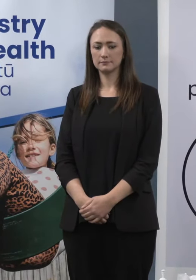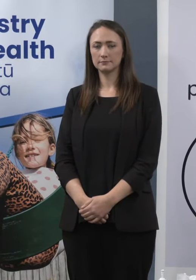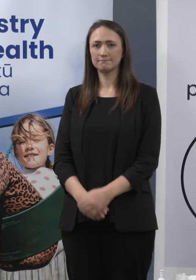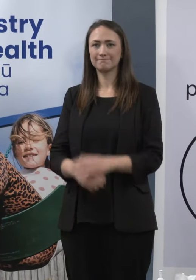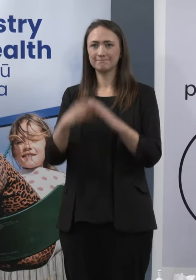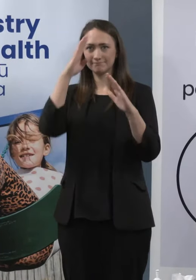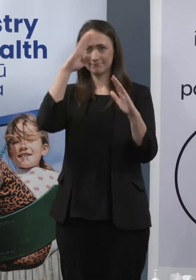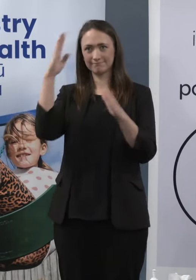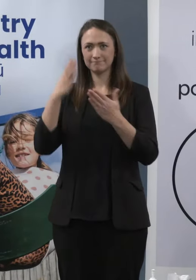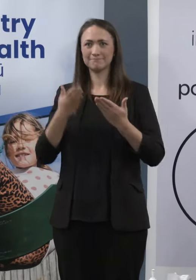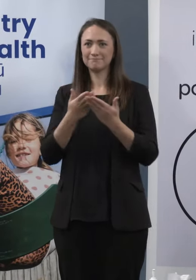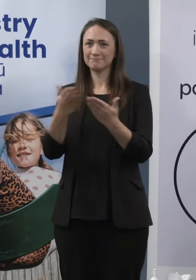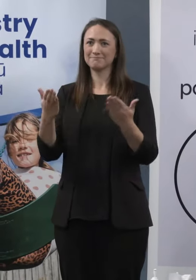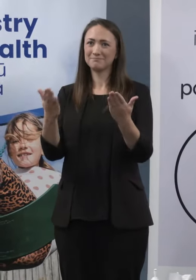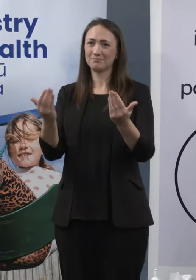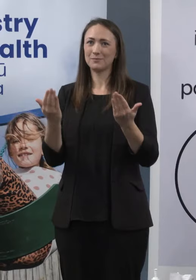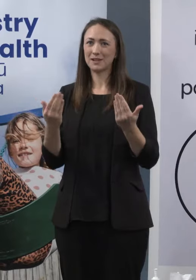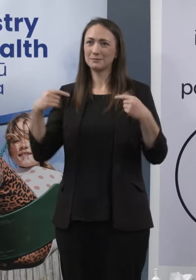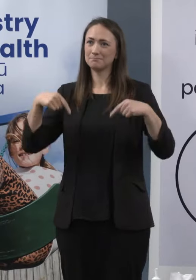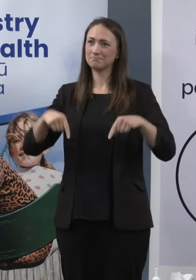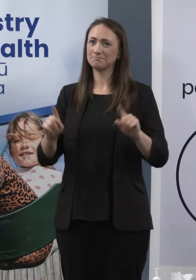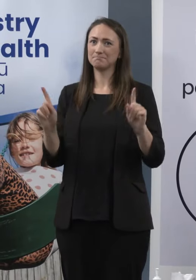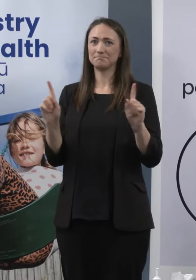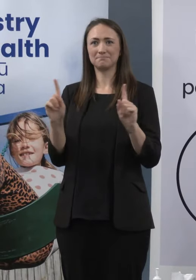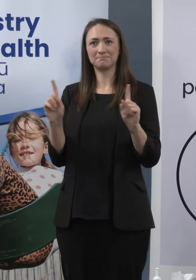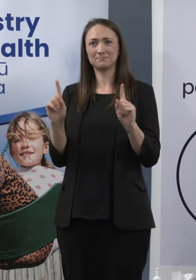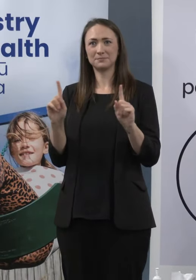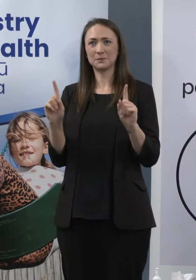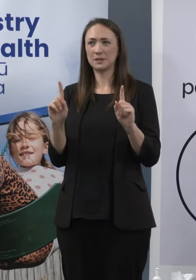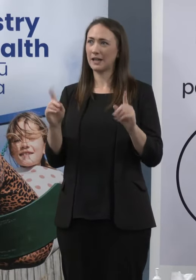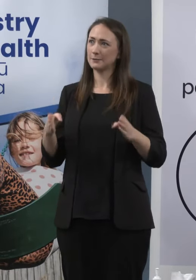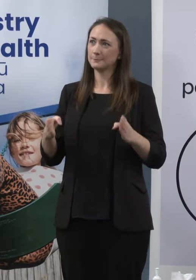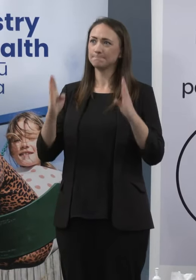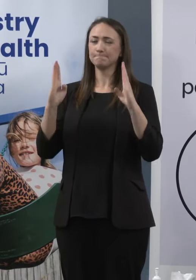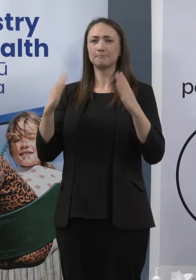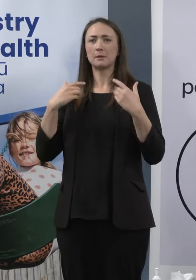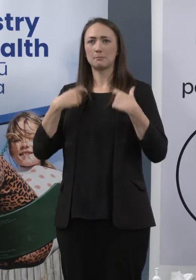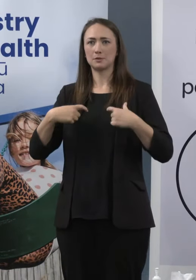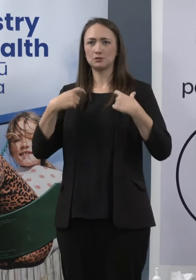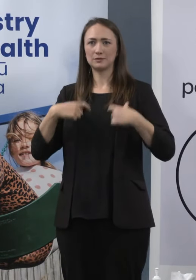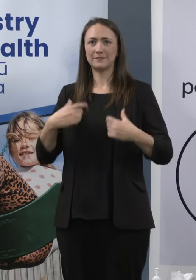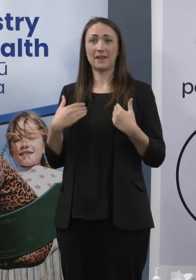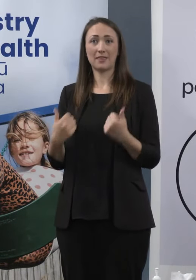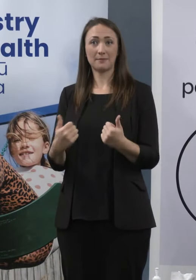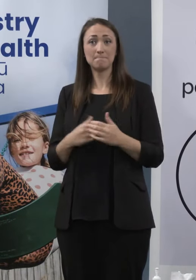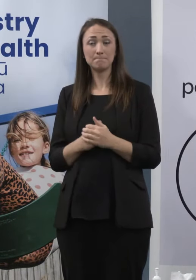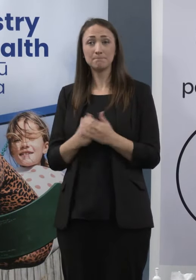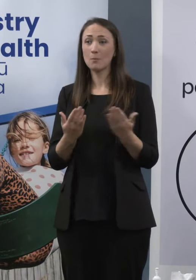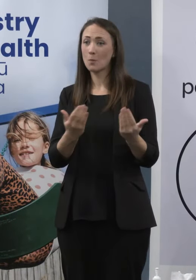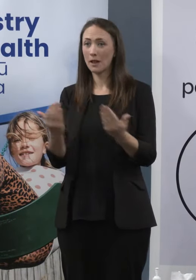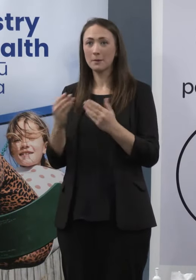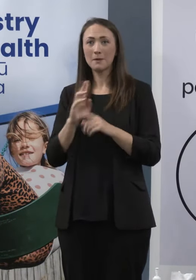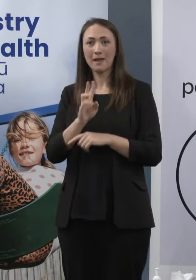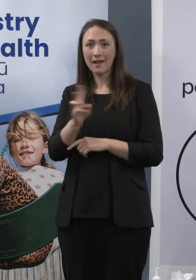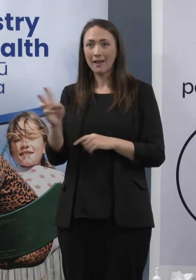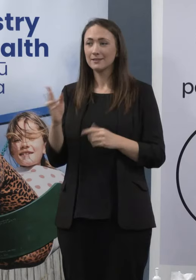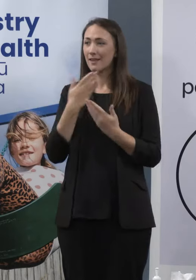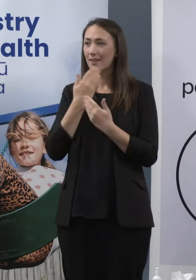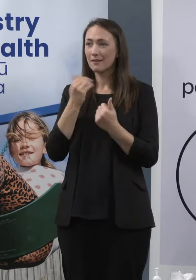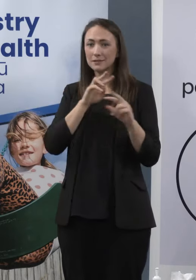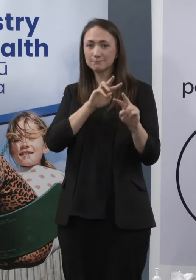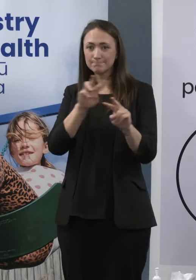Well, kia ora koutou katoa, nau mai, haere mai, ki te mana tu haura, welcome once again, and nice to see you all here, thank you very much